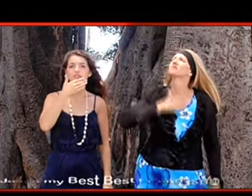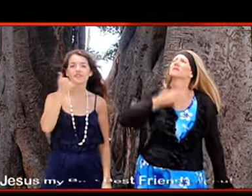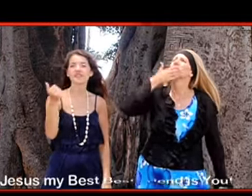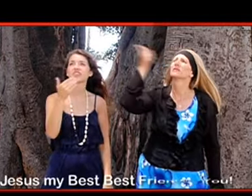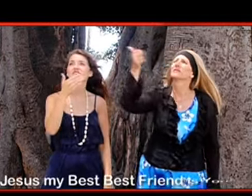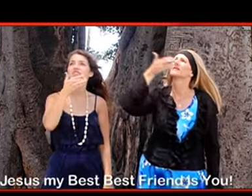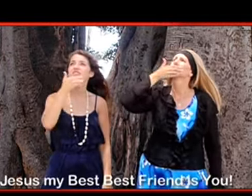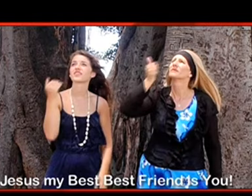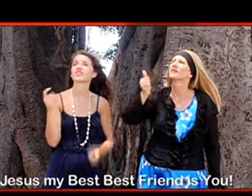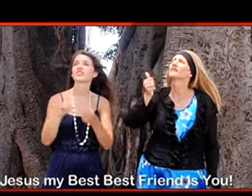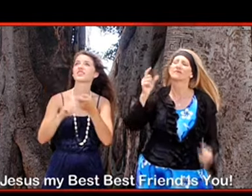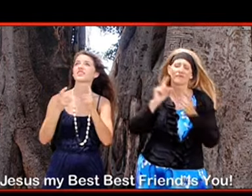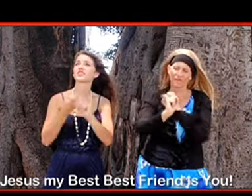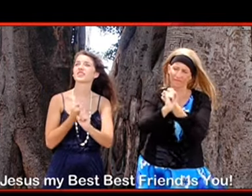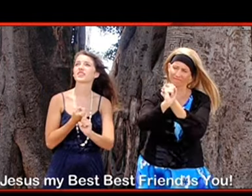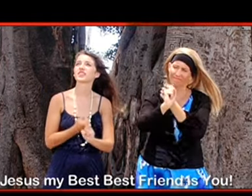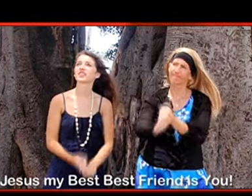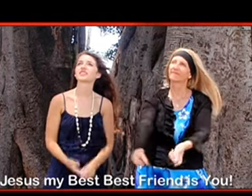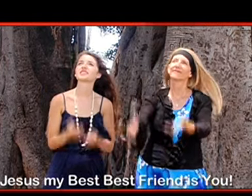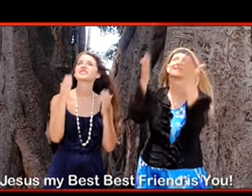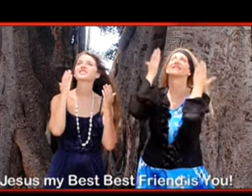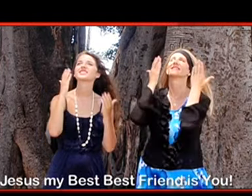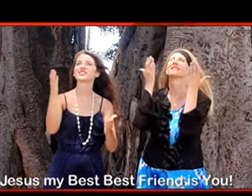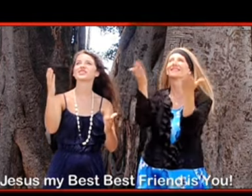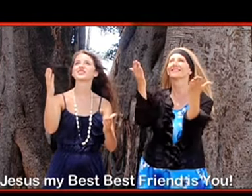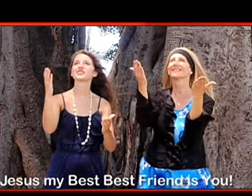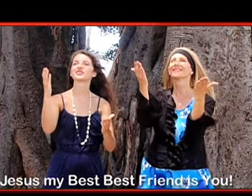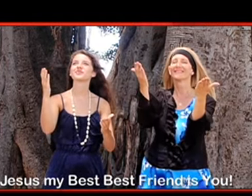my best, best friend is you.